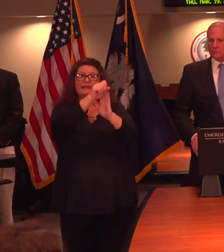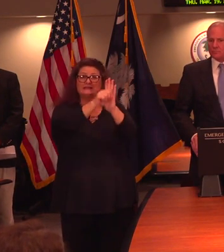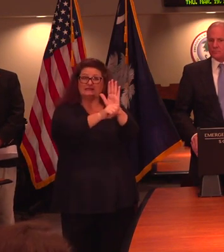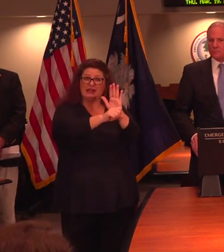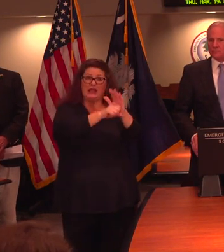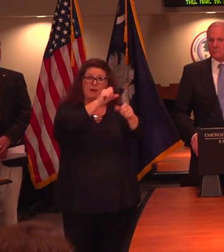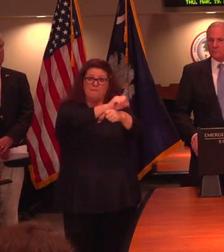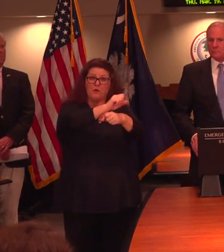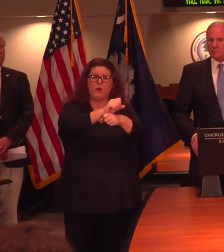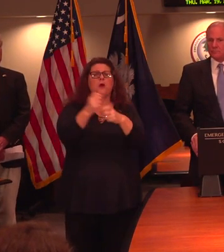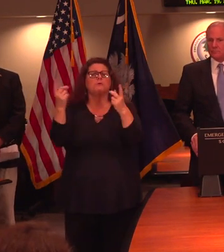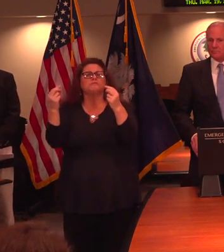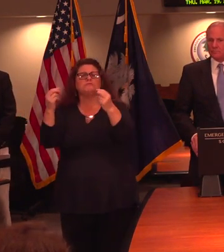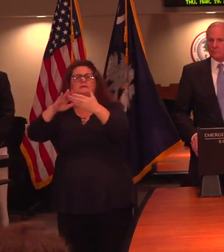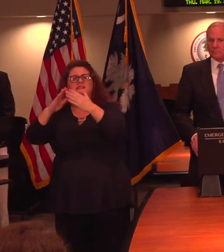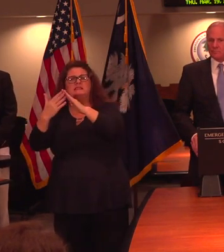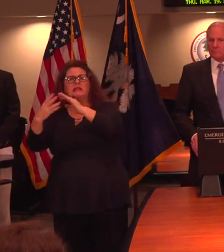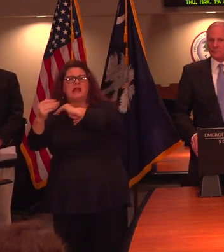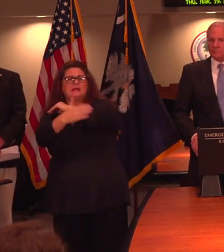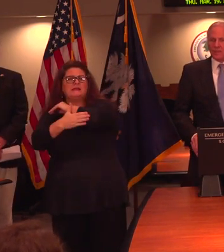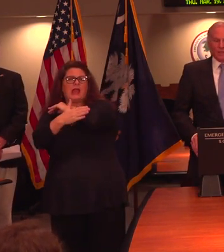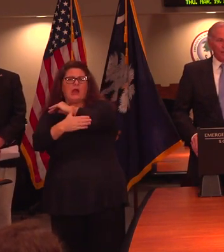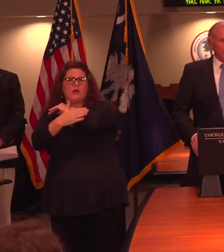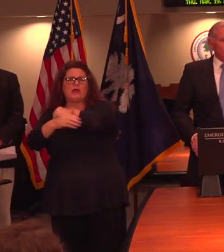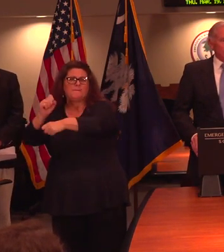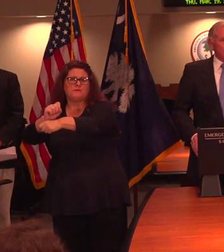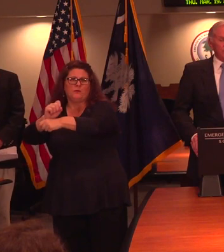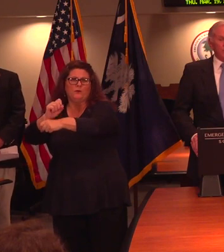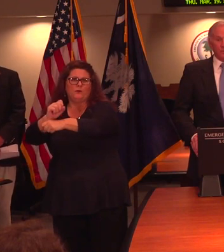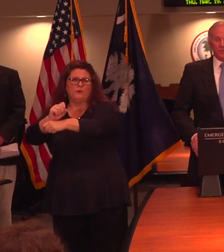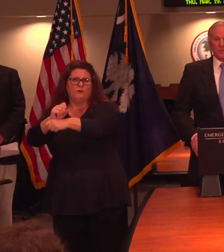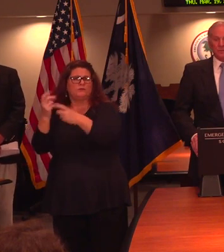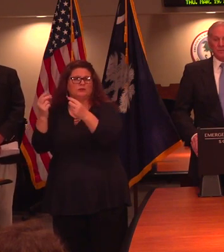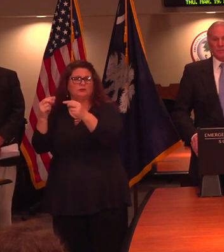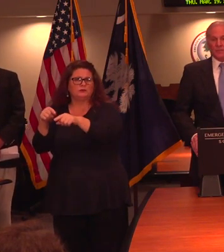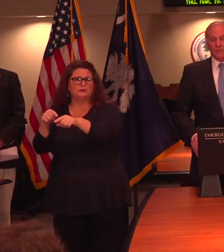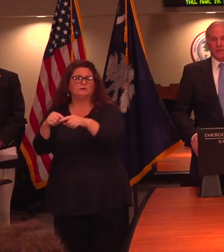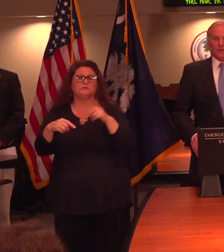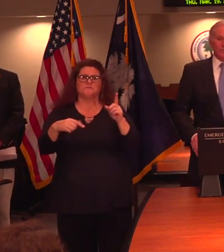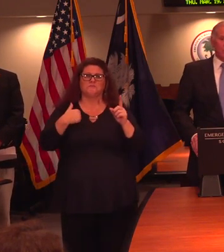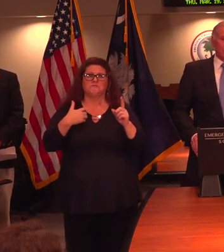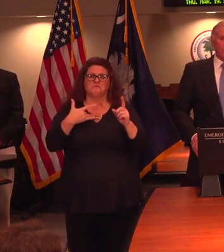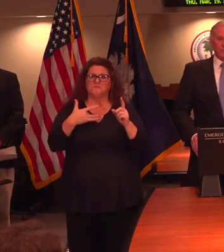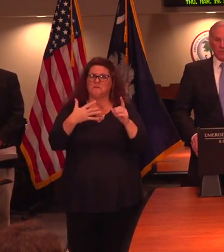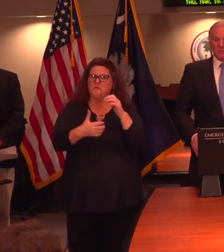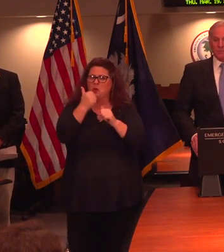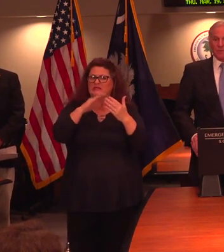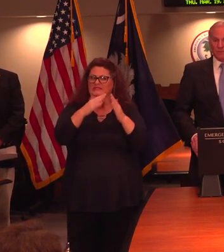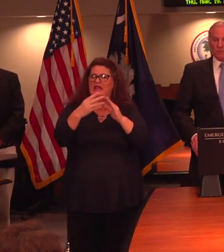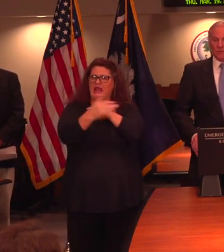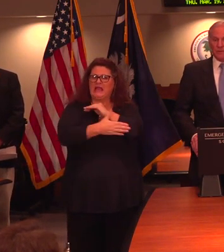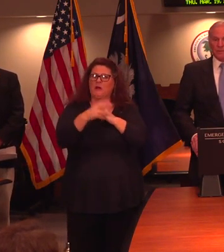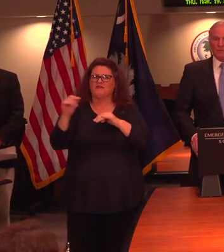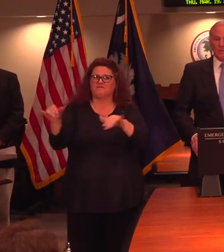for city and county employees in terms of non-essential personnel? I think most of the city and counties are doing the same